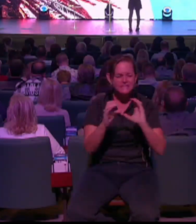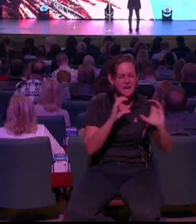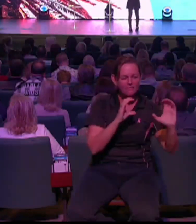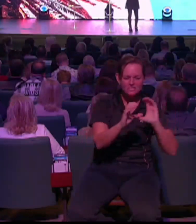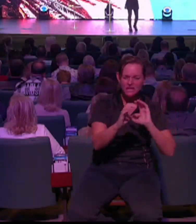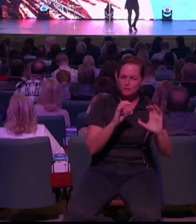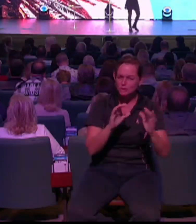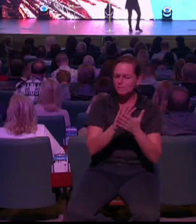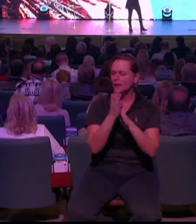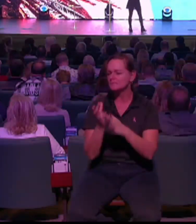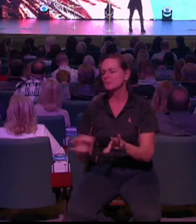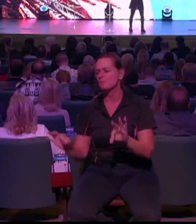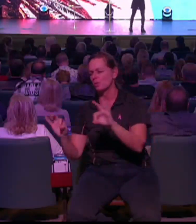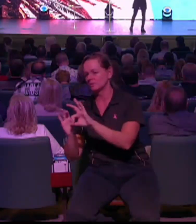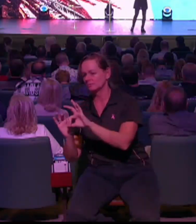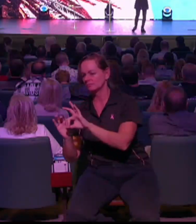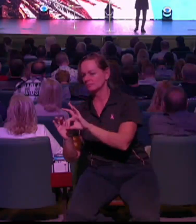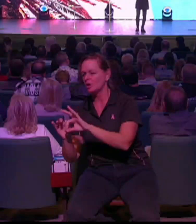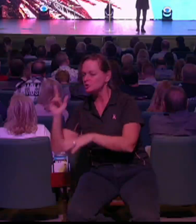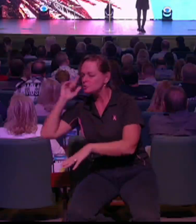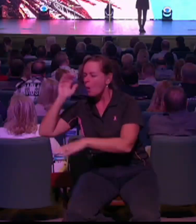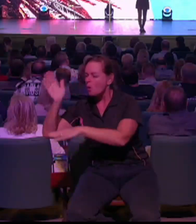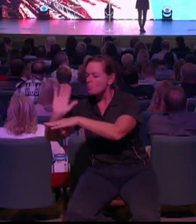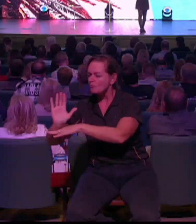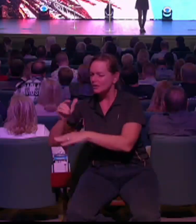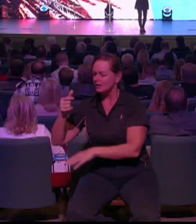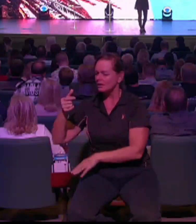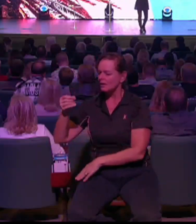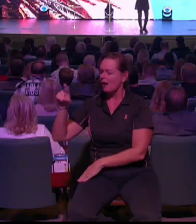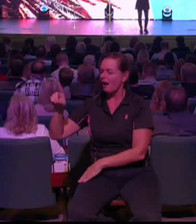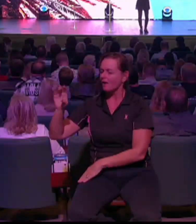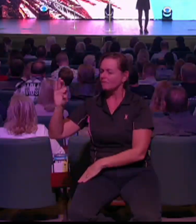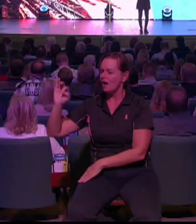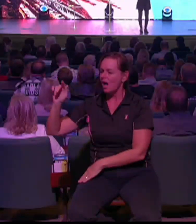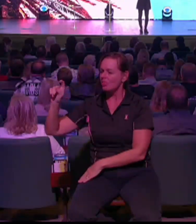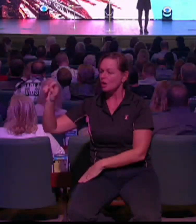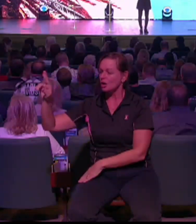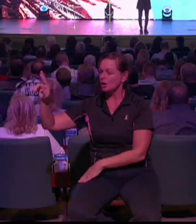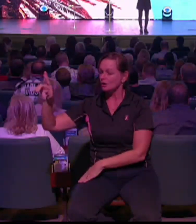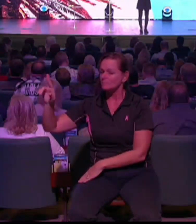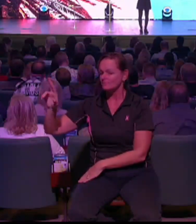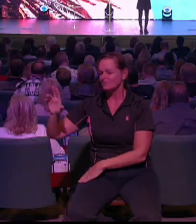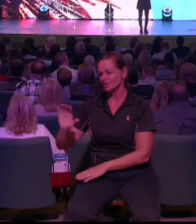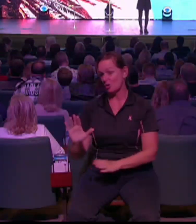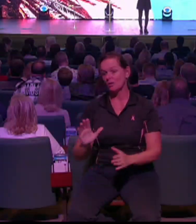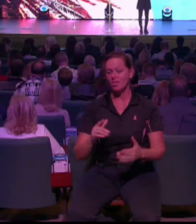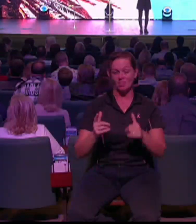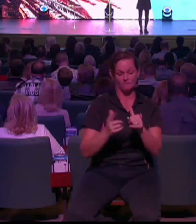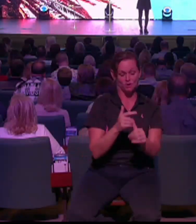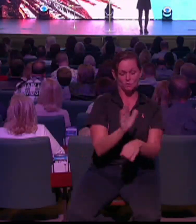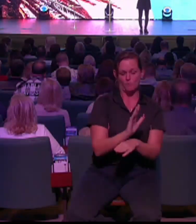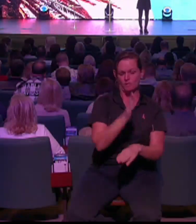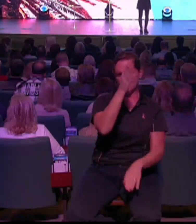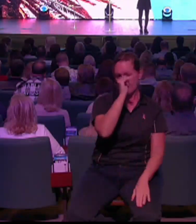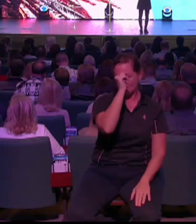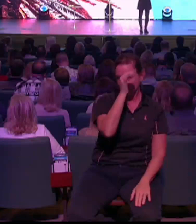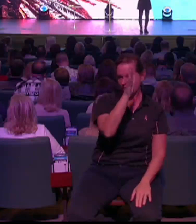to the Godfather for this. You know, there are lessons you can learn from Godfather 1. First and foremost,